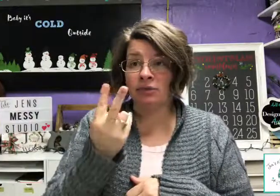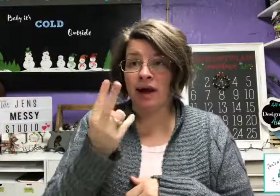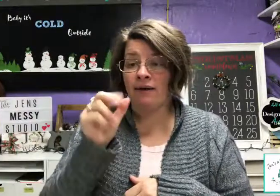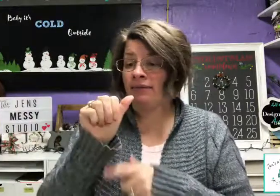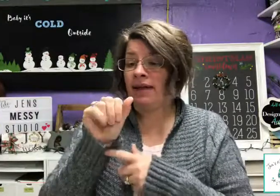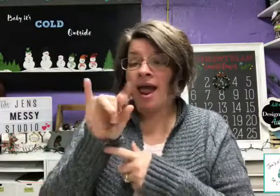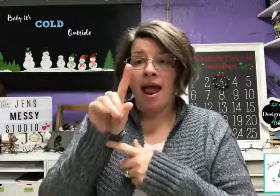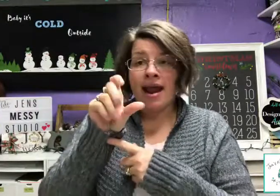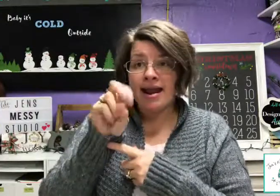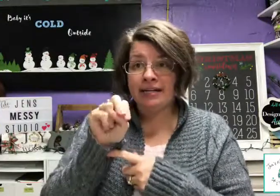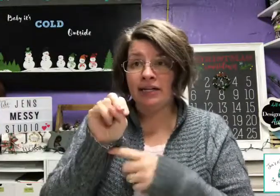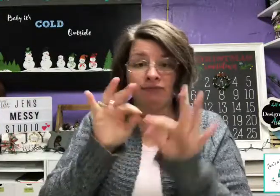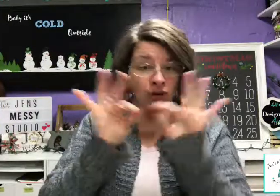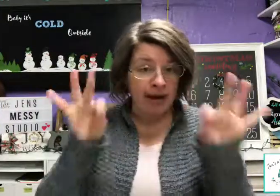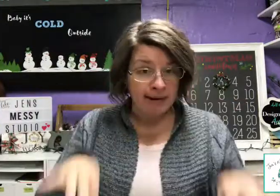12, 80 frames,